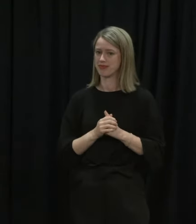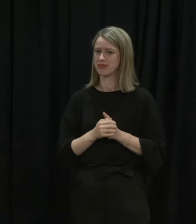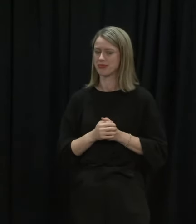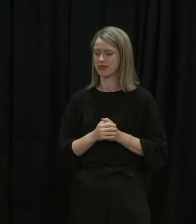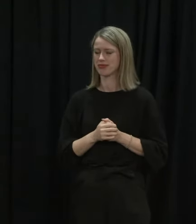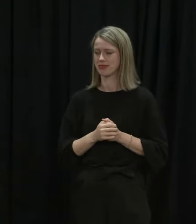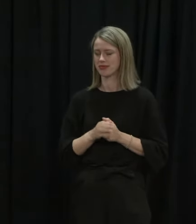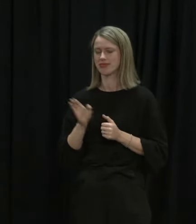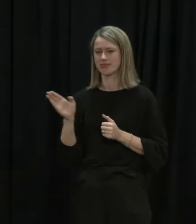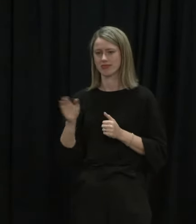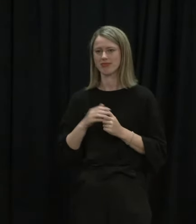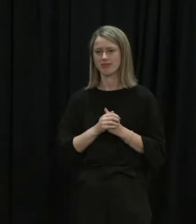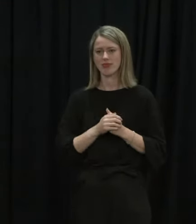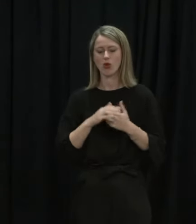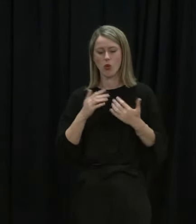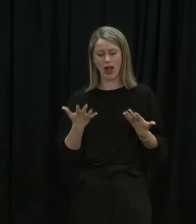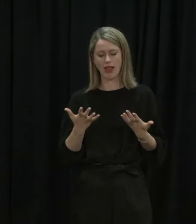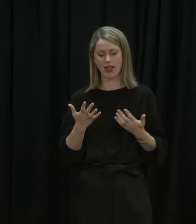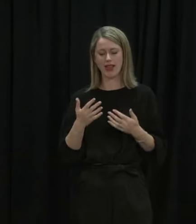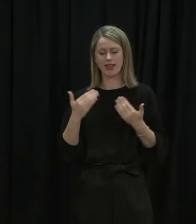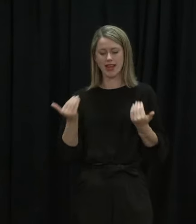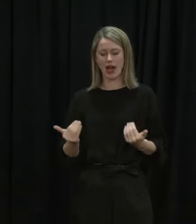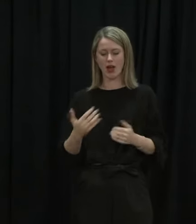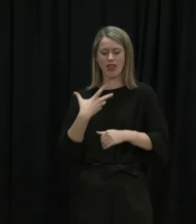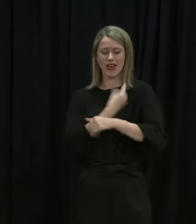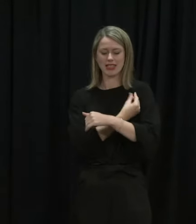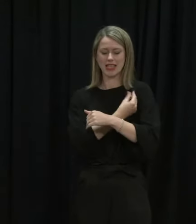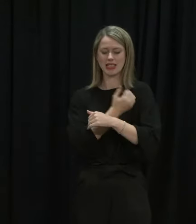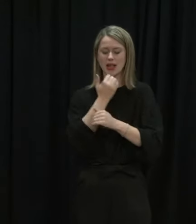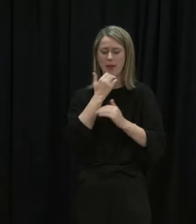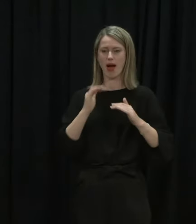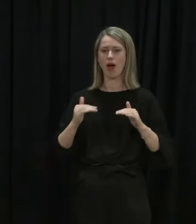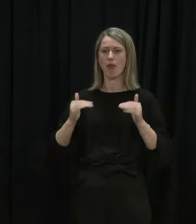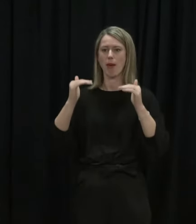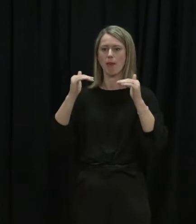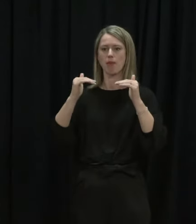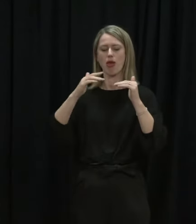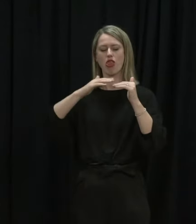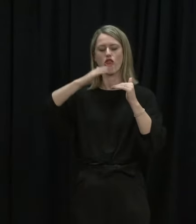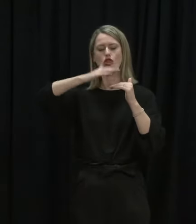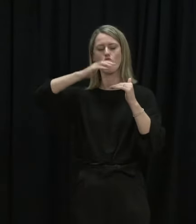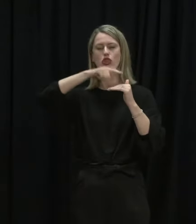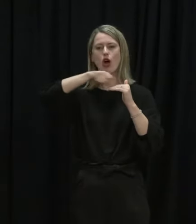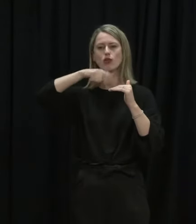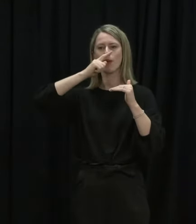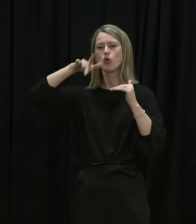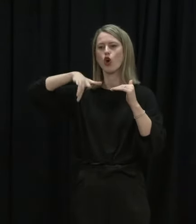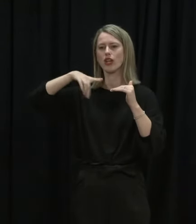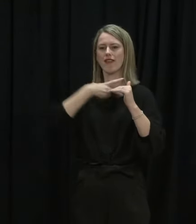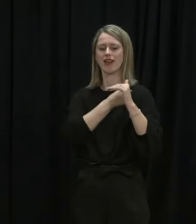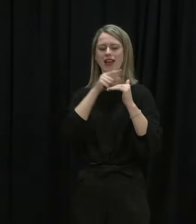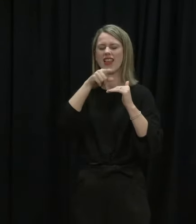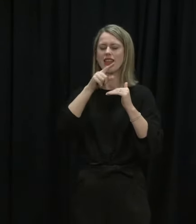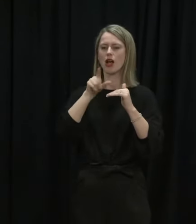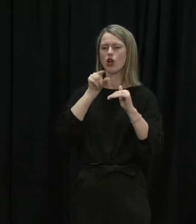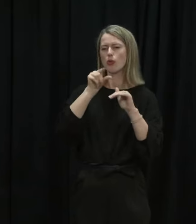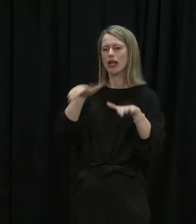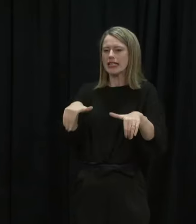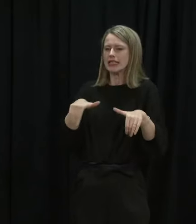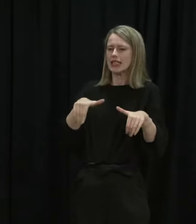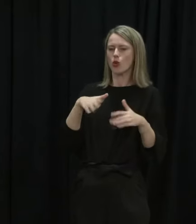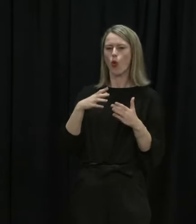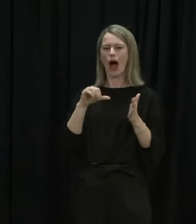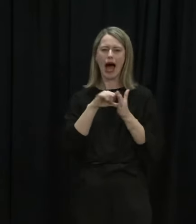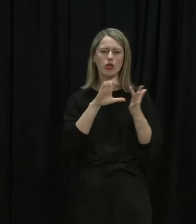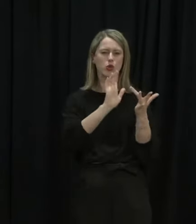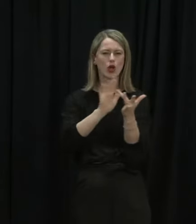we get to higher rates of vaccination we get to people who are perhaps more hesitant or harder for us to reach and so it's not